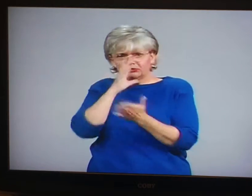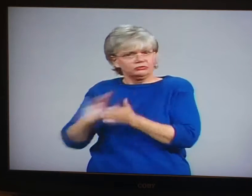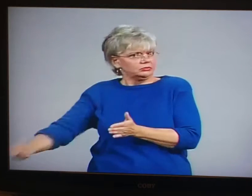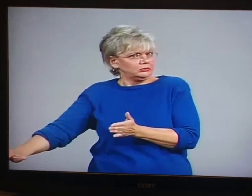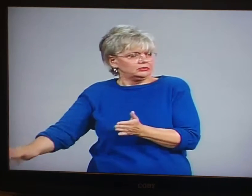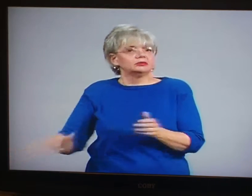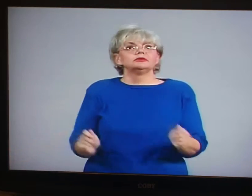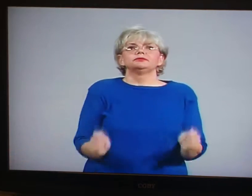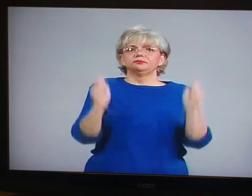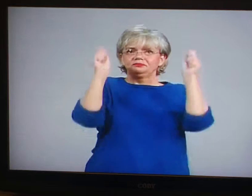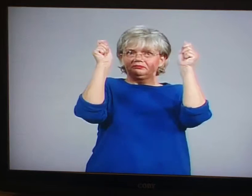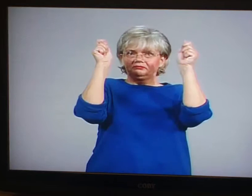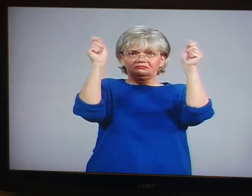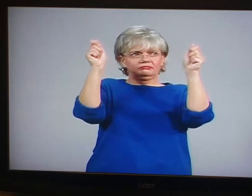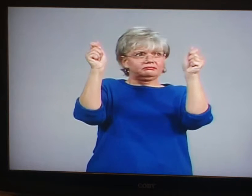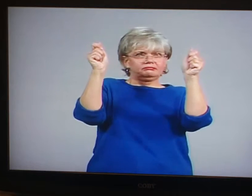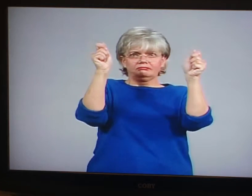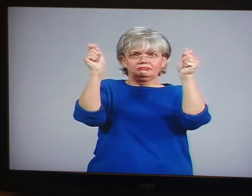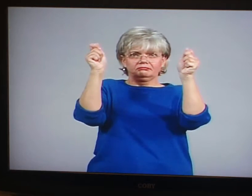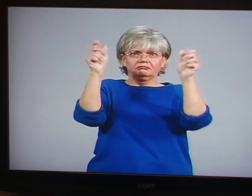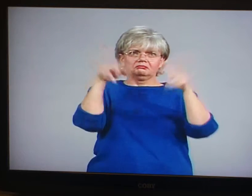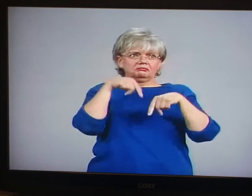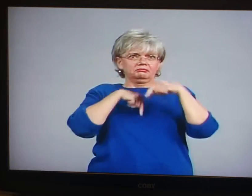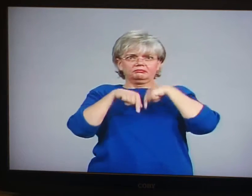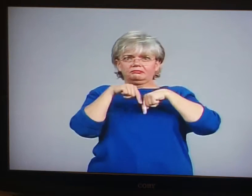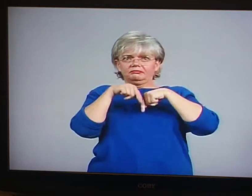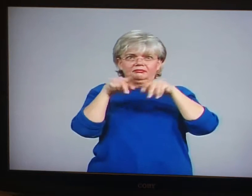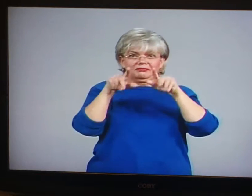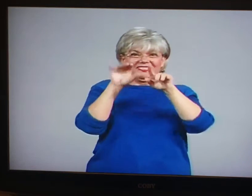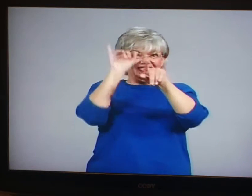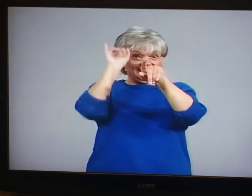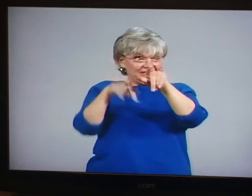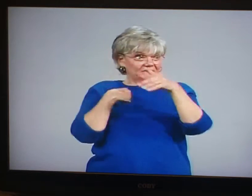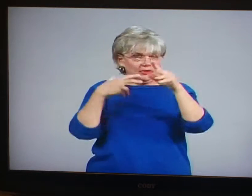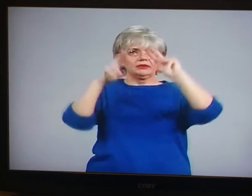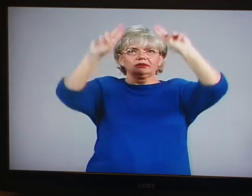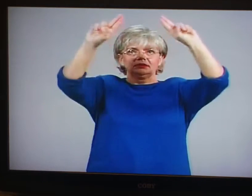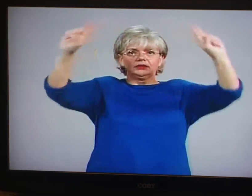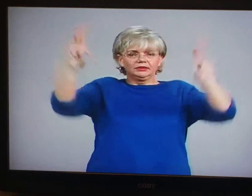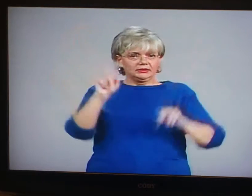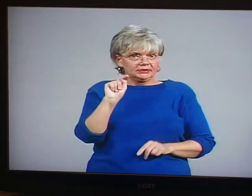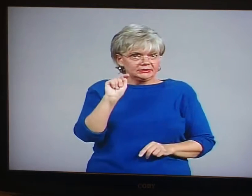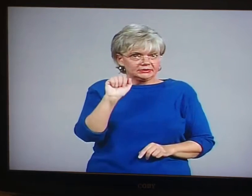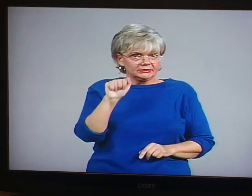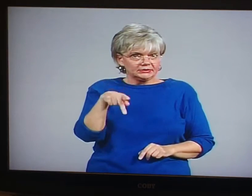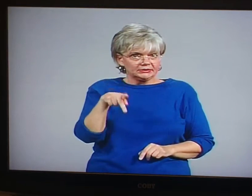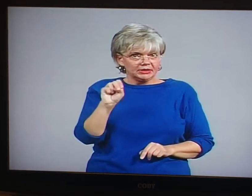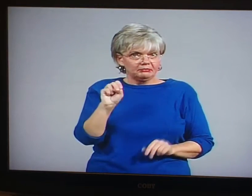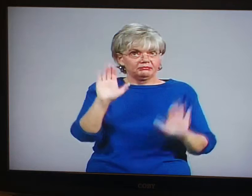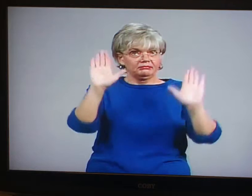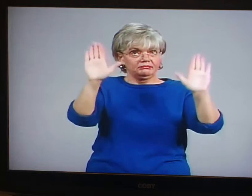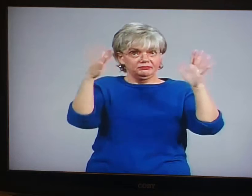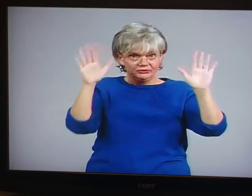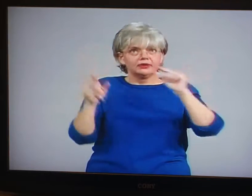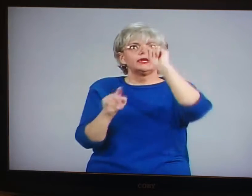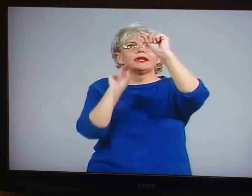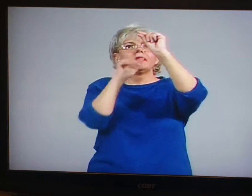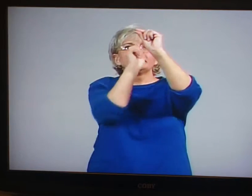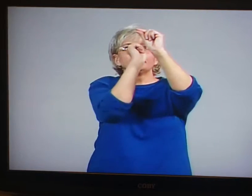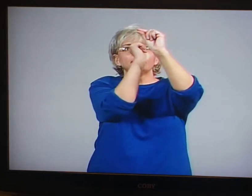not the picture but the newspaper and you line it up you look back and you eyeball it and just make sure all the edges are right and looks